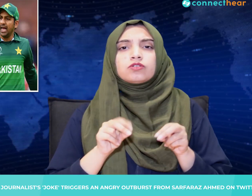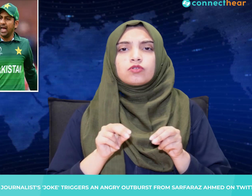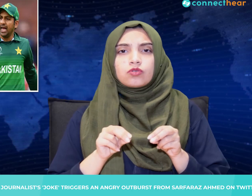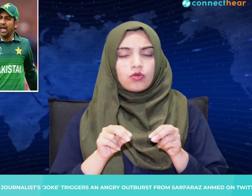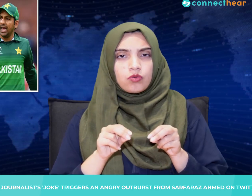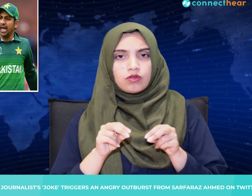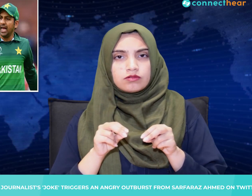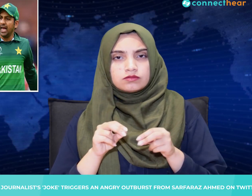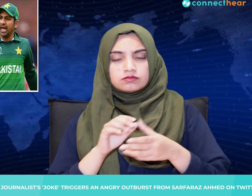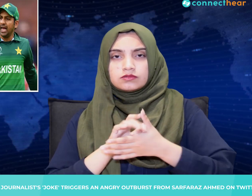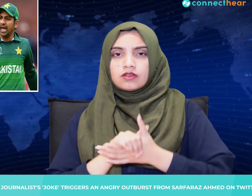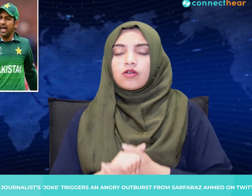The cricketer replied.